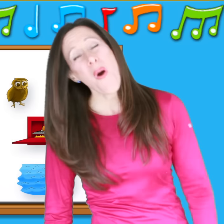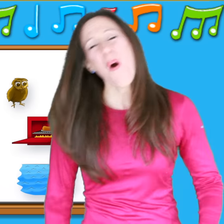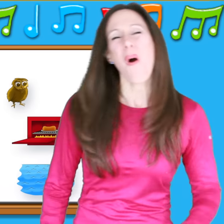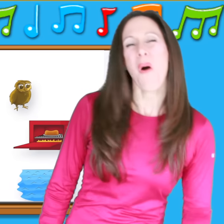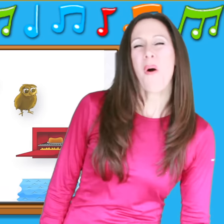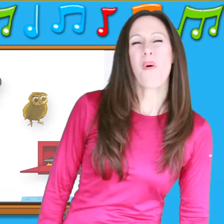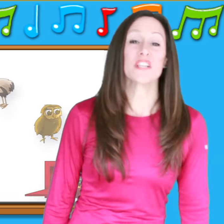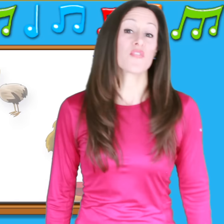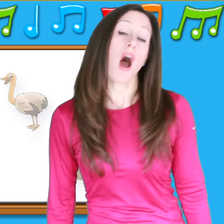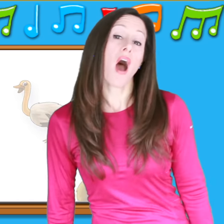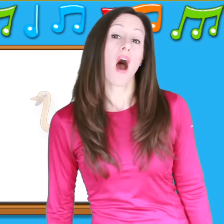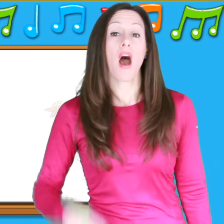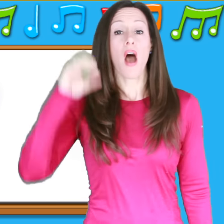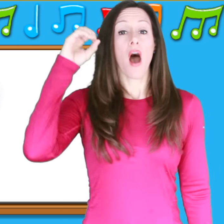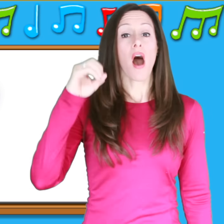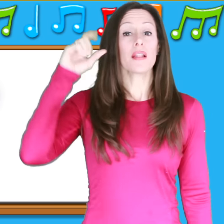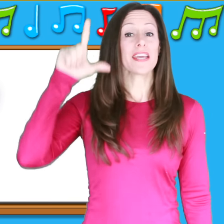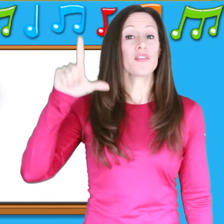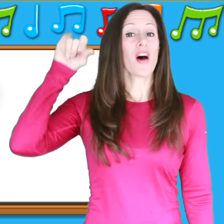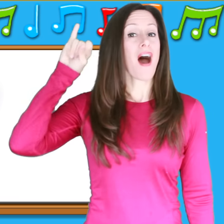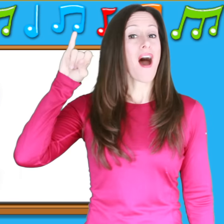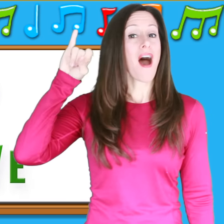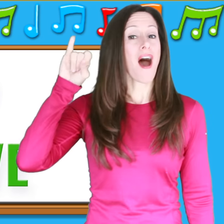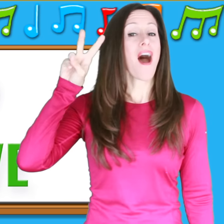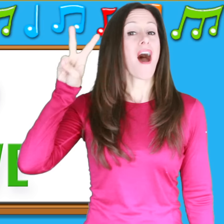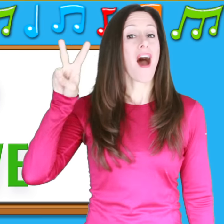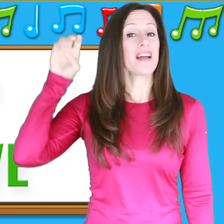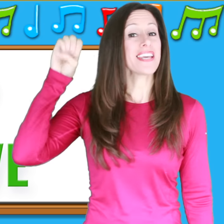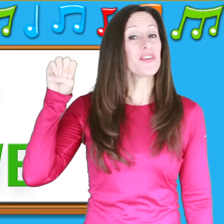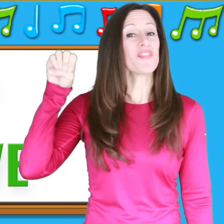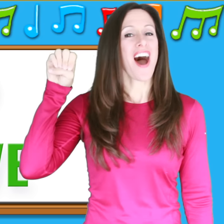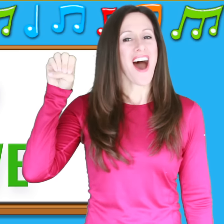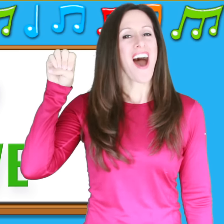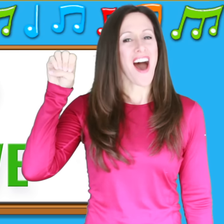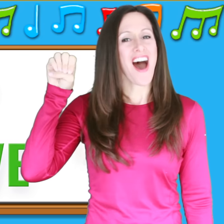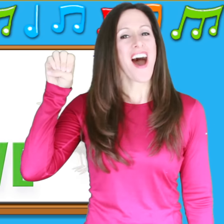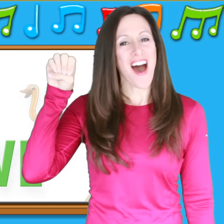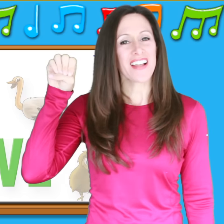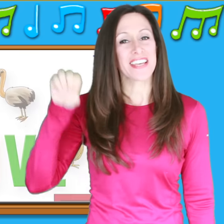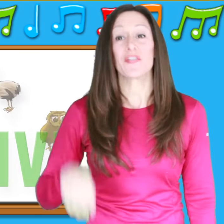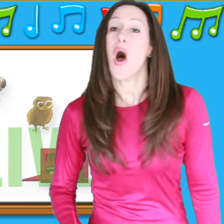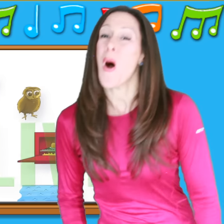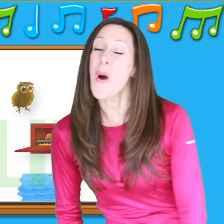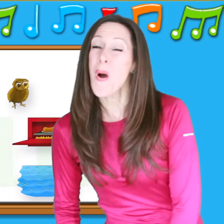is for o-o-olive O-o-olive O-o-o-olive O